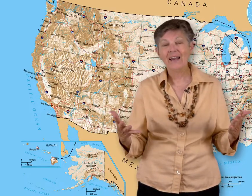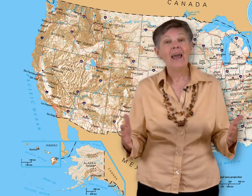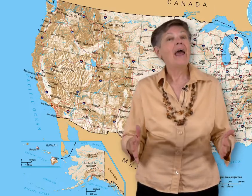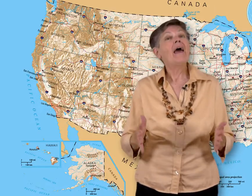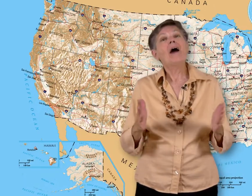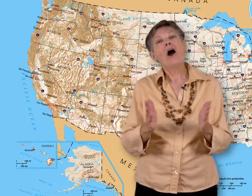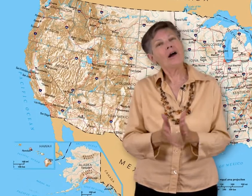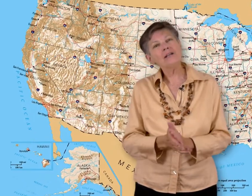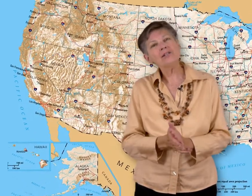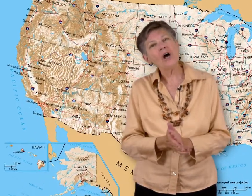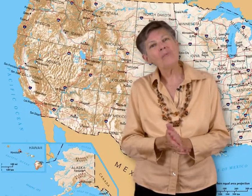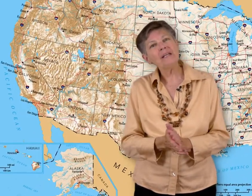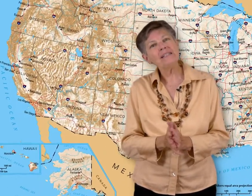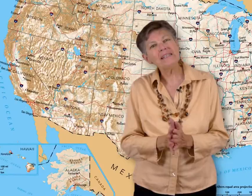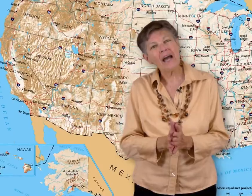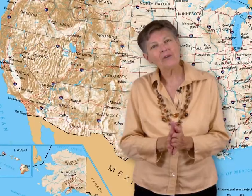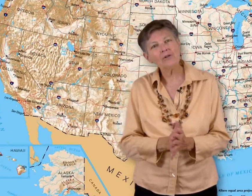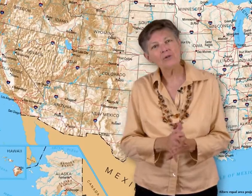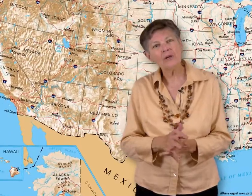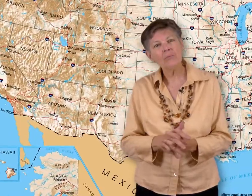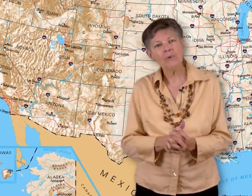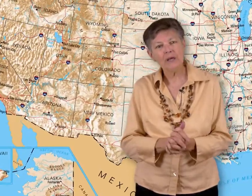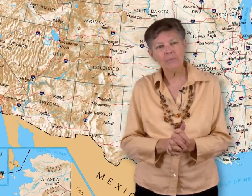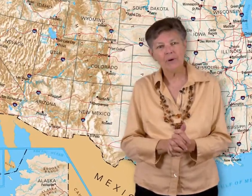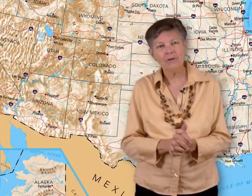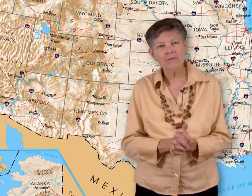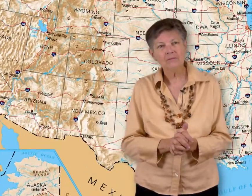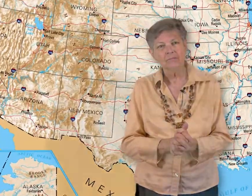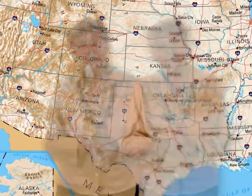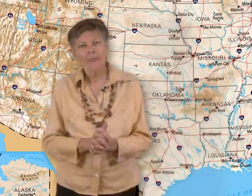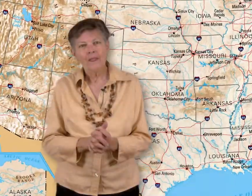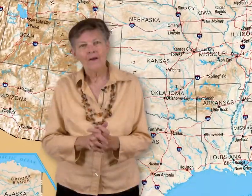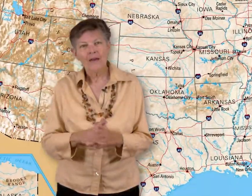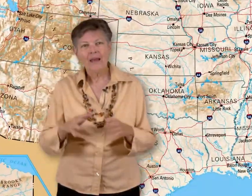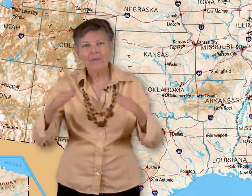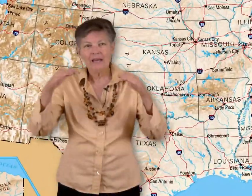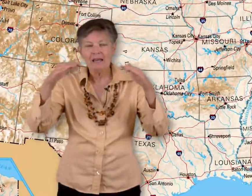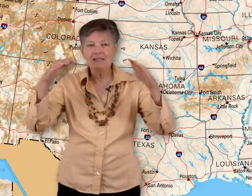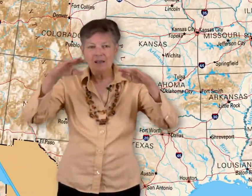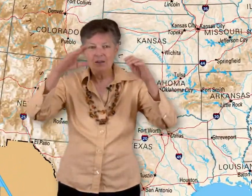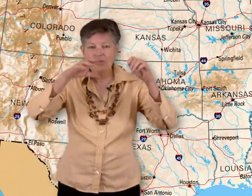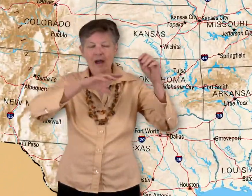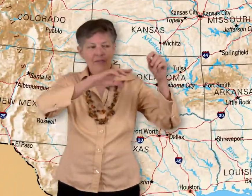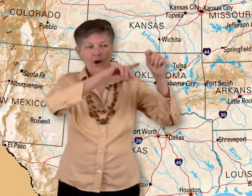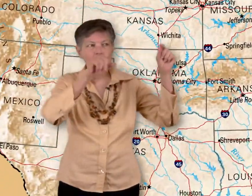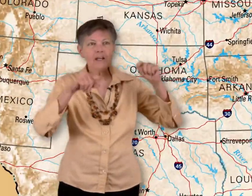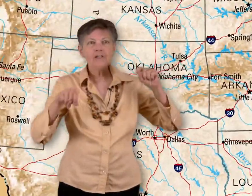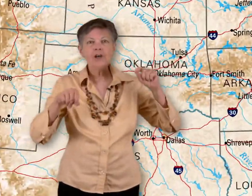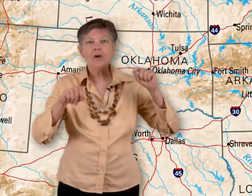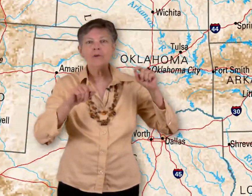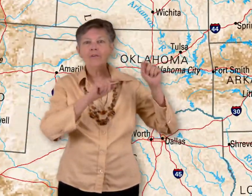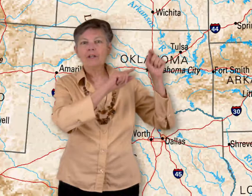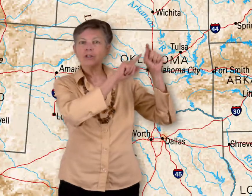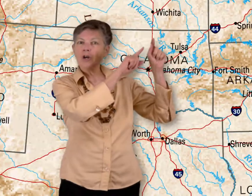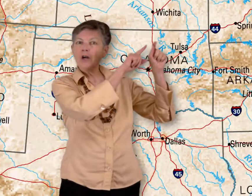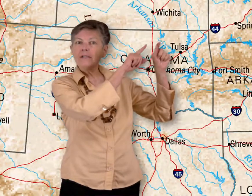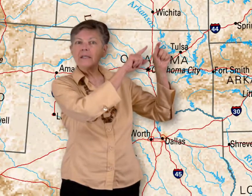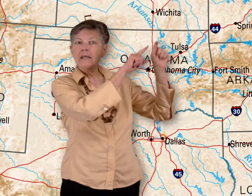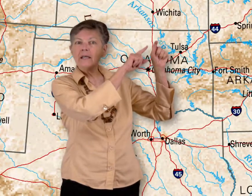Arkansas means downstream people, okay, because you've got the Arkansas River, it starts in